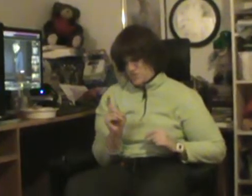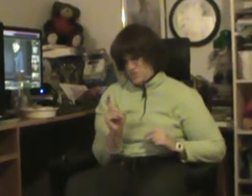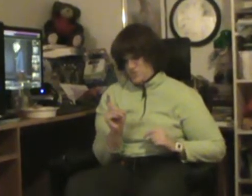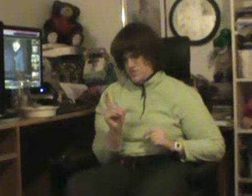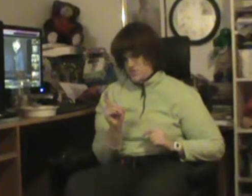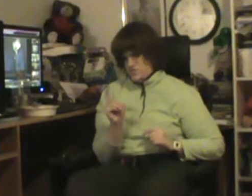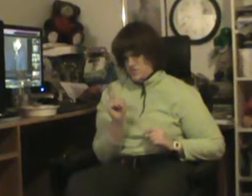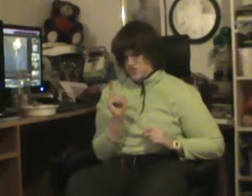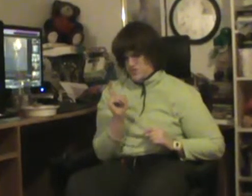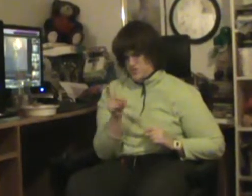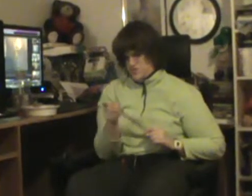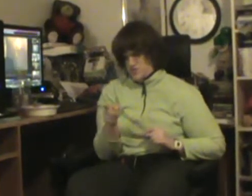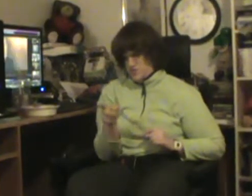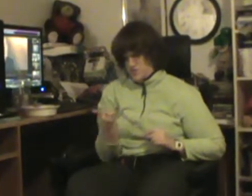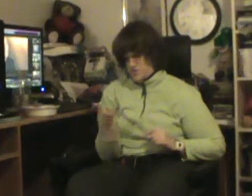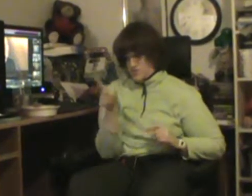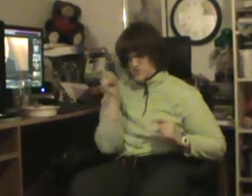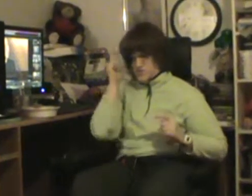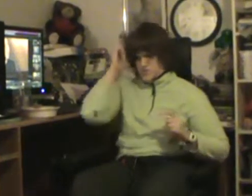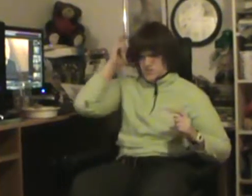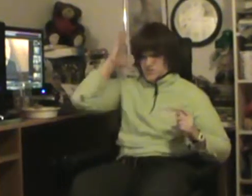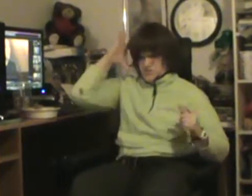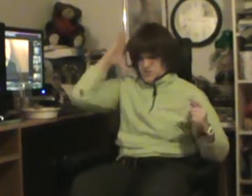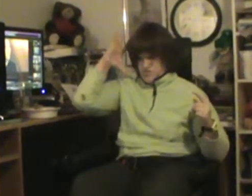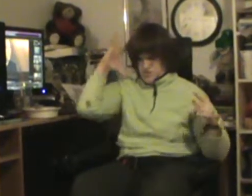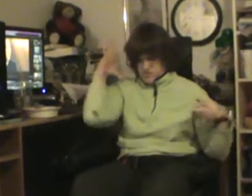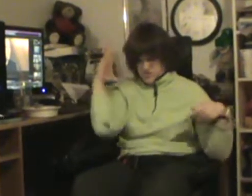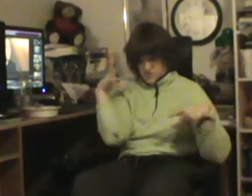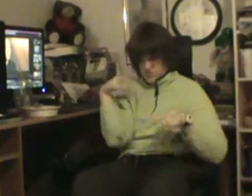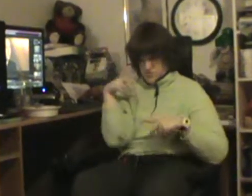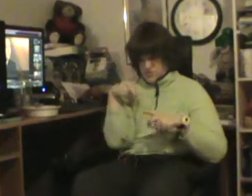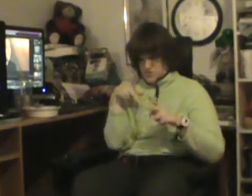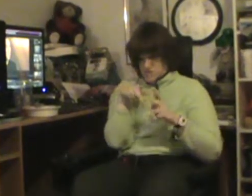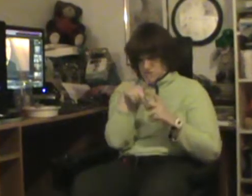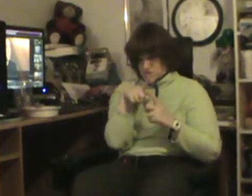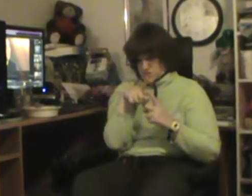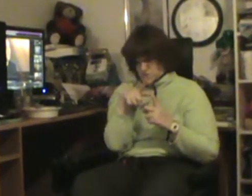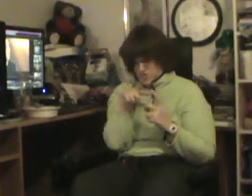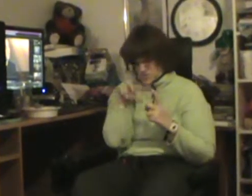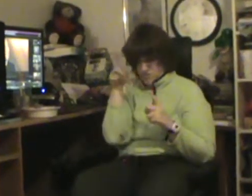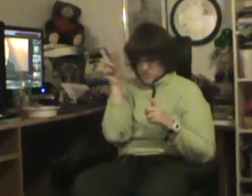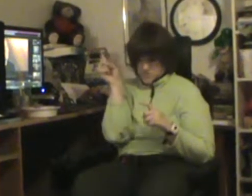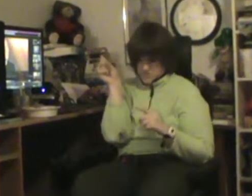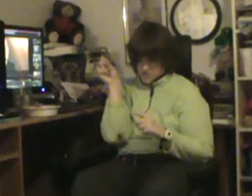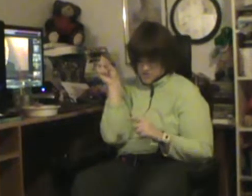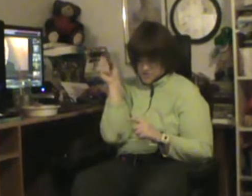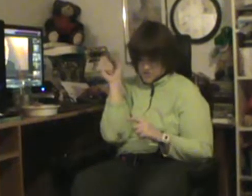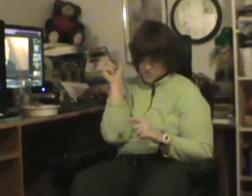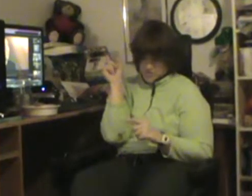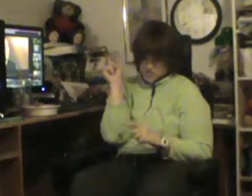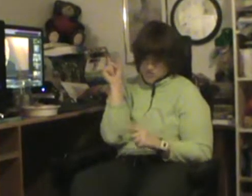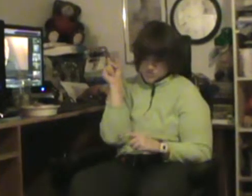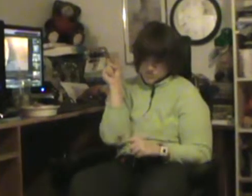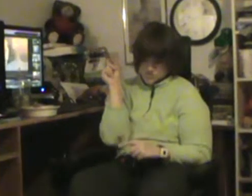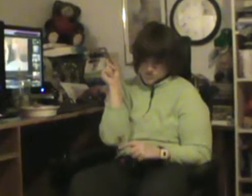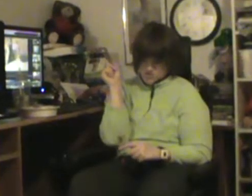If you were the sun, and one day you lost all your light,